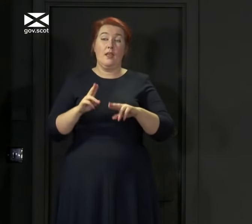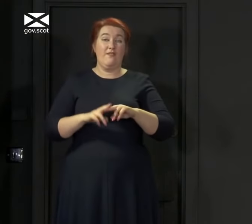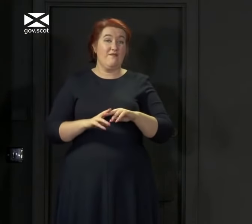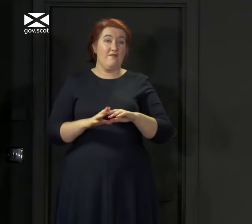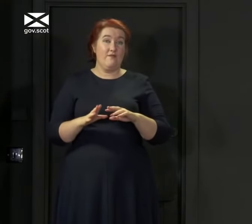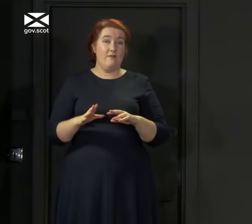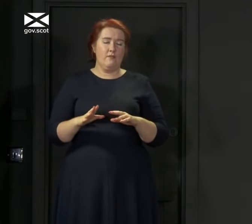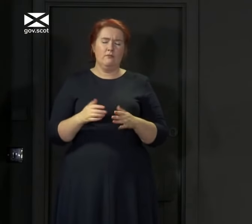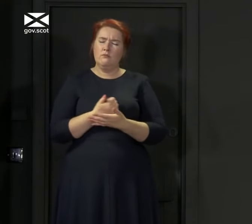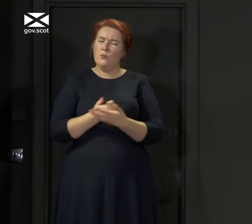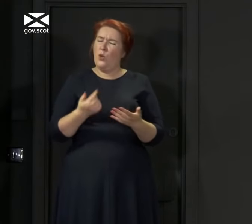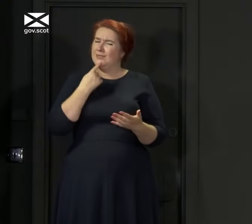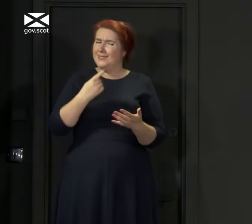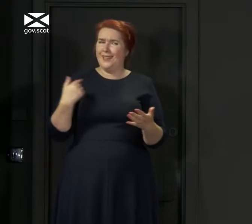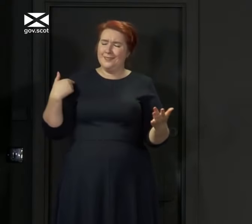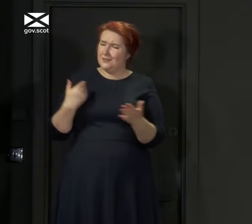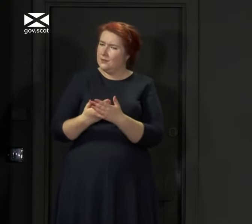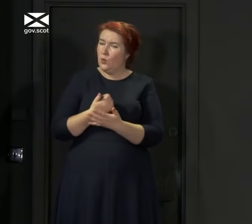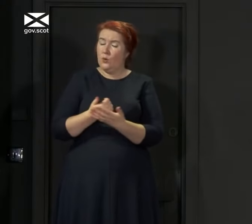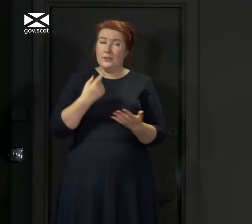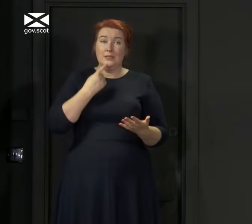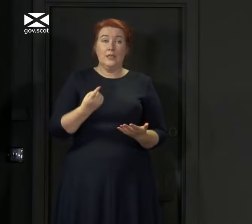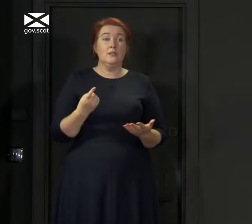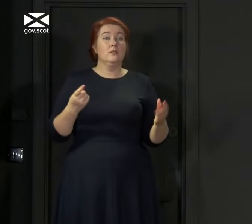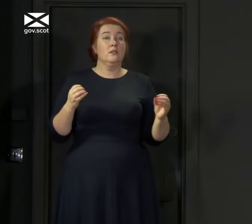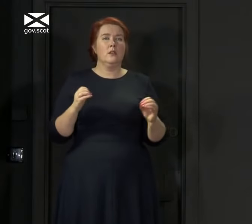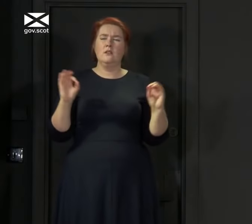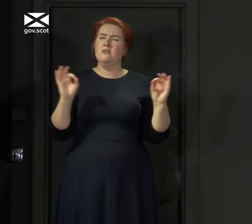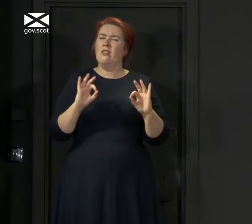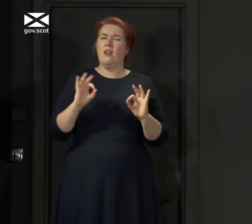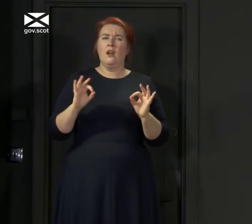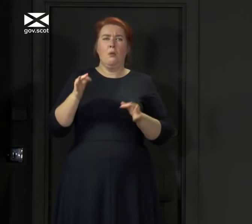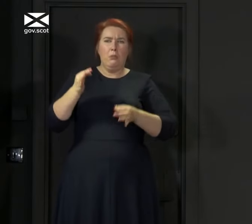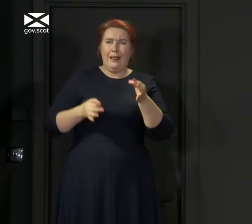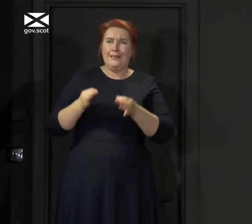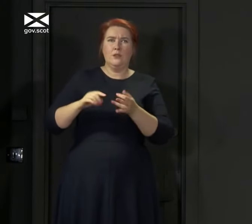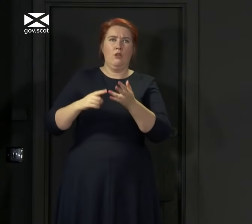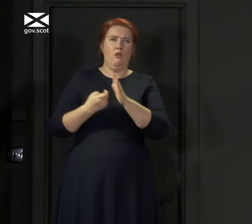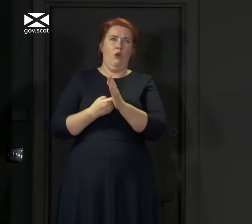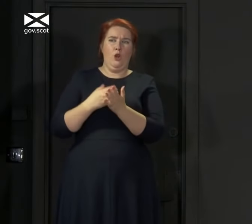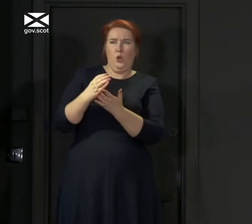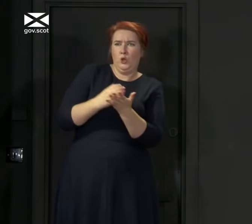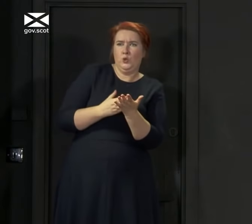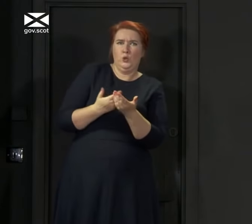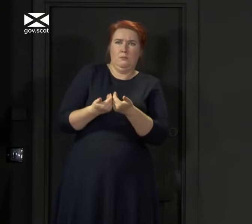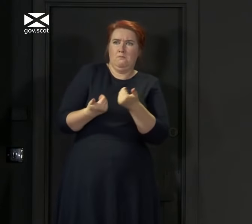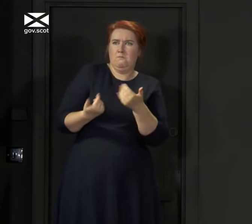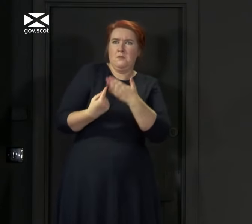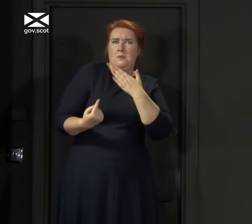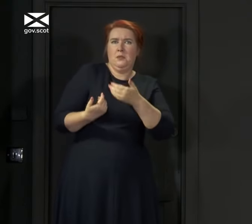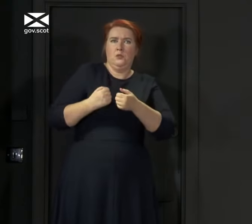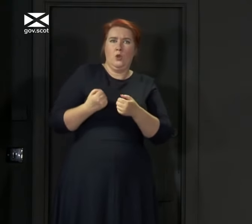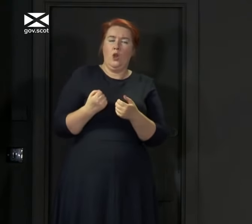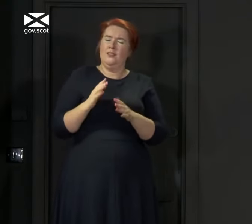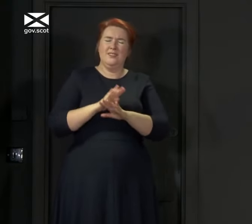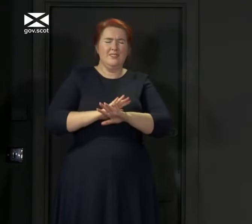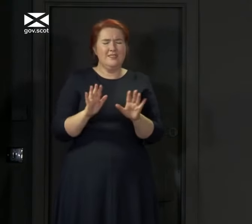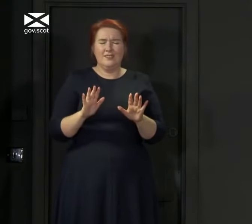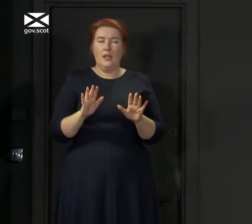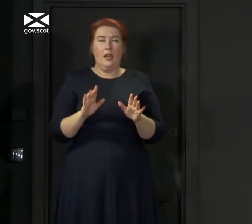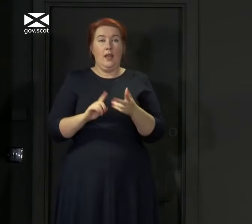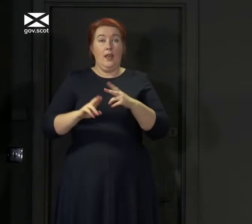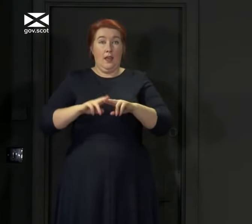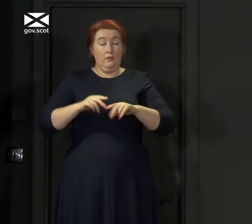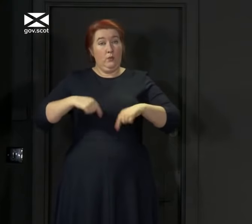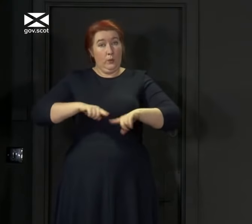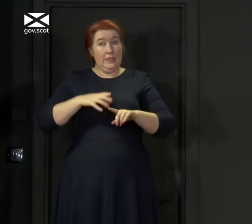said this all along, and I've also said all along that there is nothing political or constitutional about it, at any stage, if I think we need to do, to